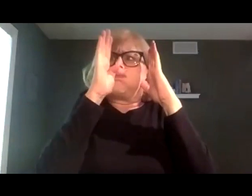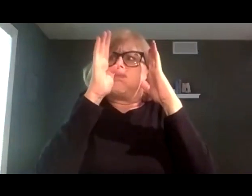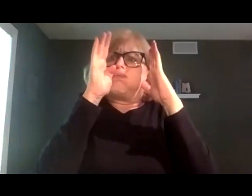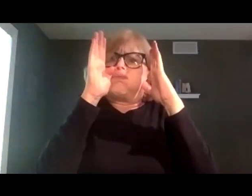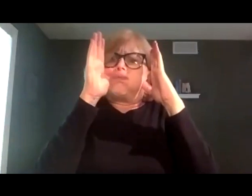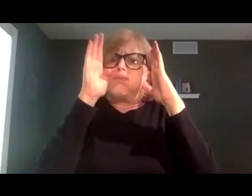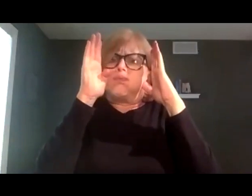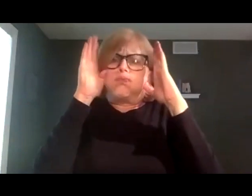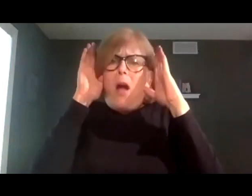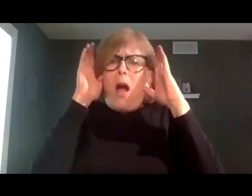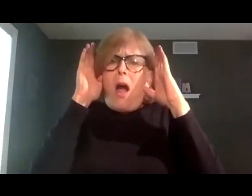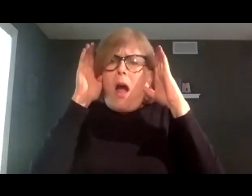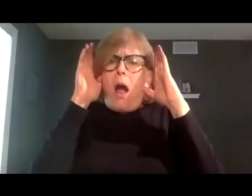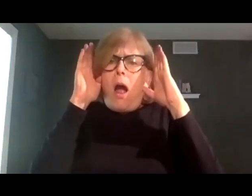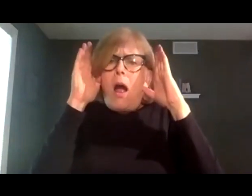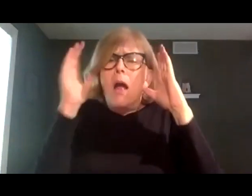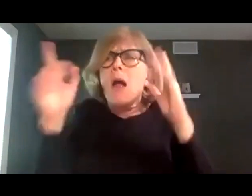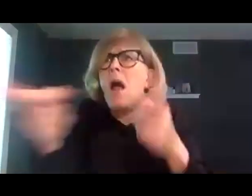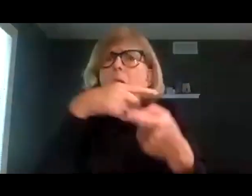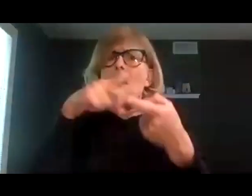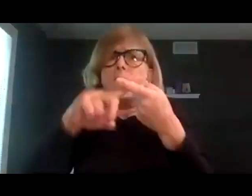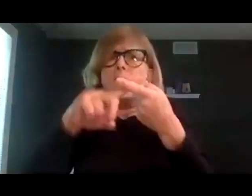ear to ear